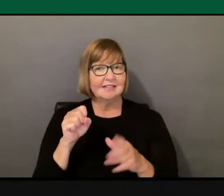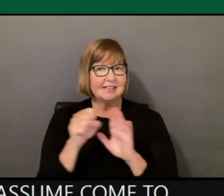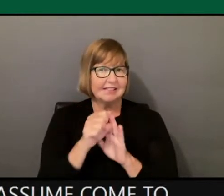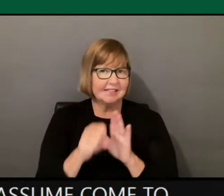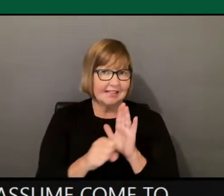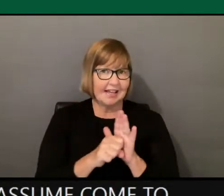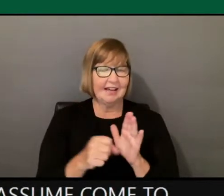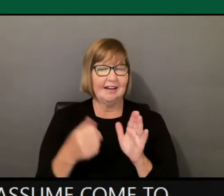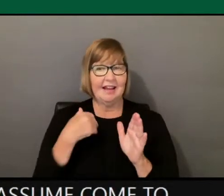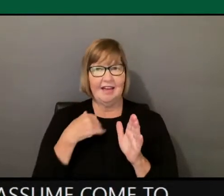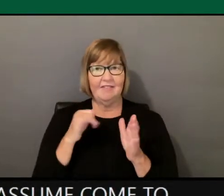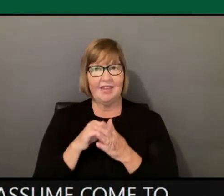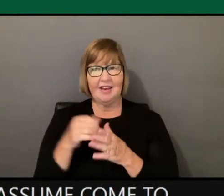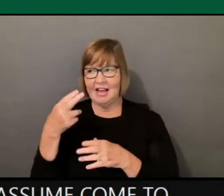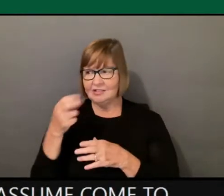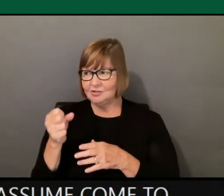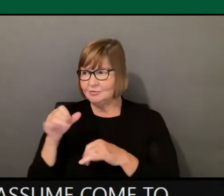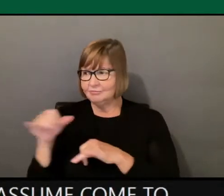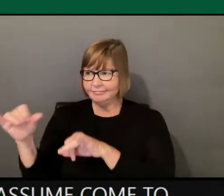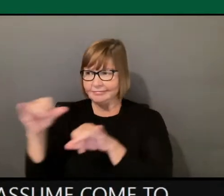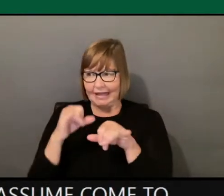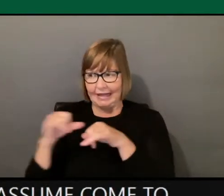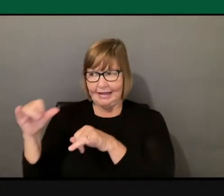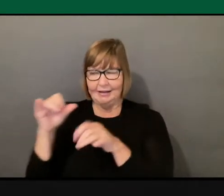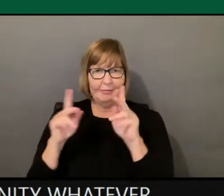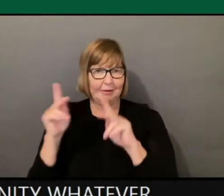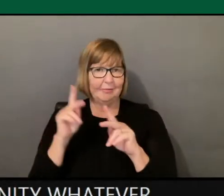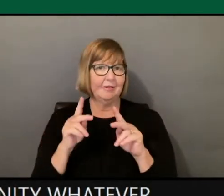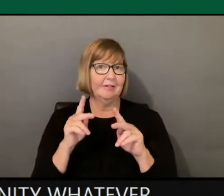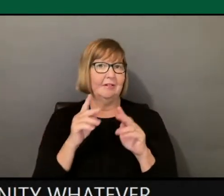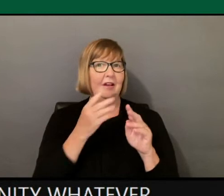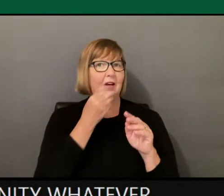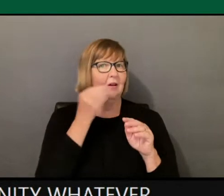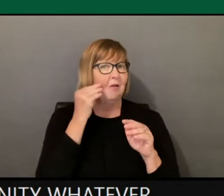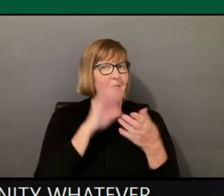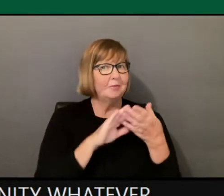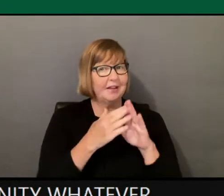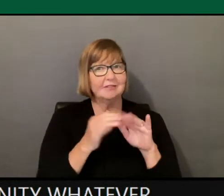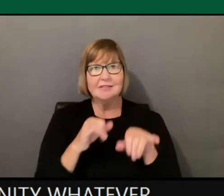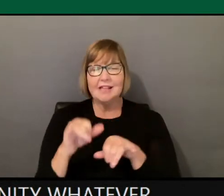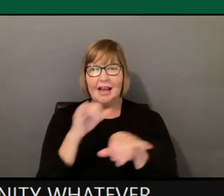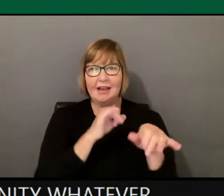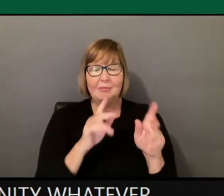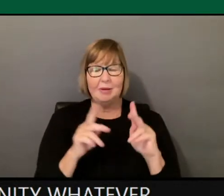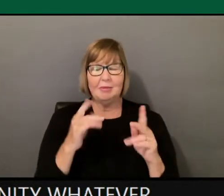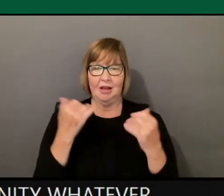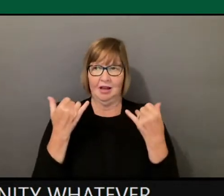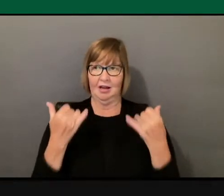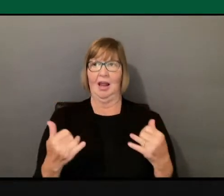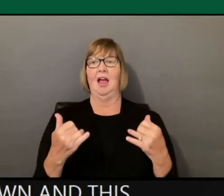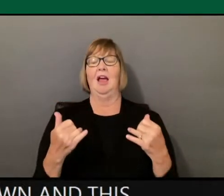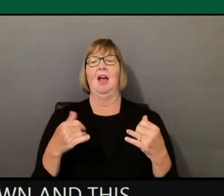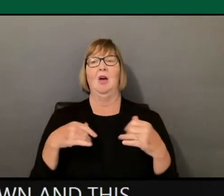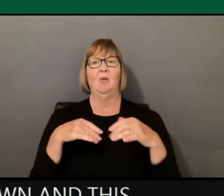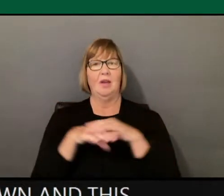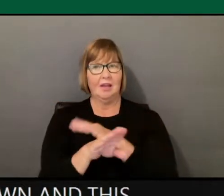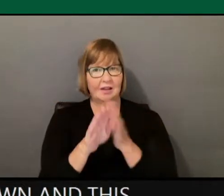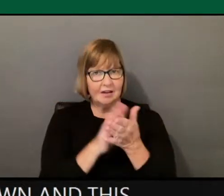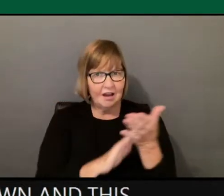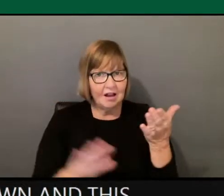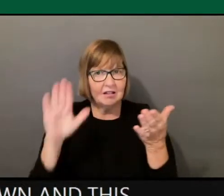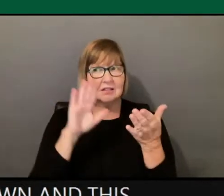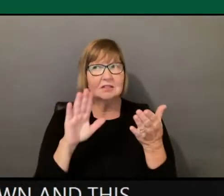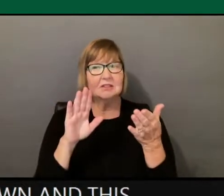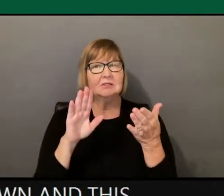their high school was or their hometown. And this may be the first time they're really engaging with people from other ethnic, cultural and religious groups.